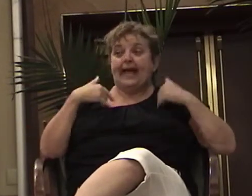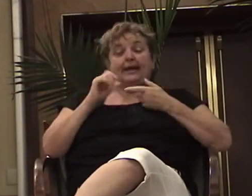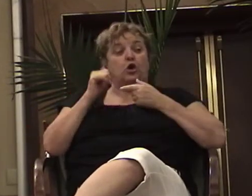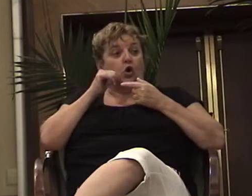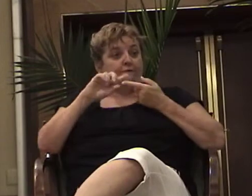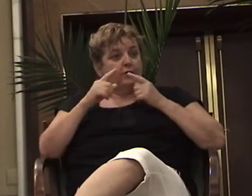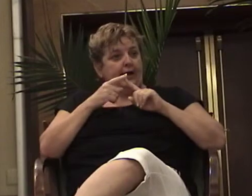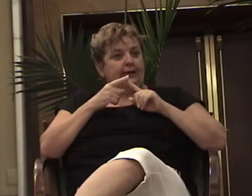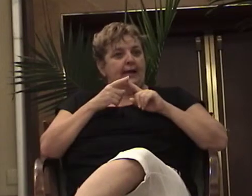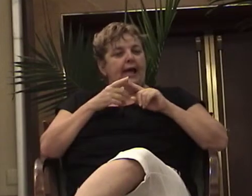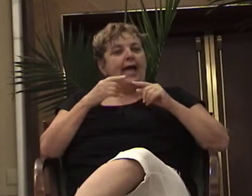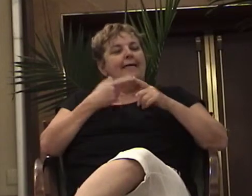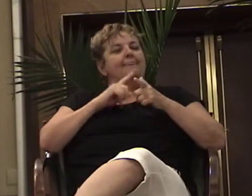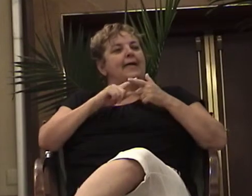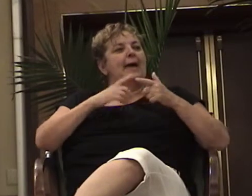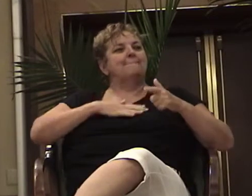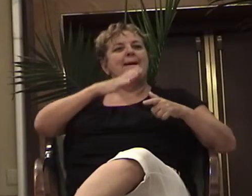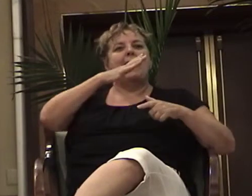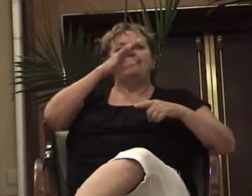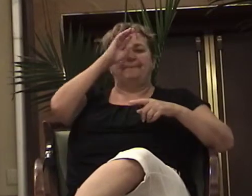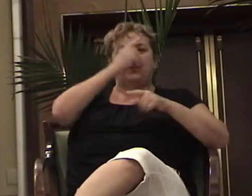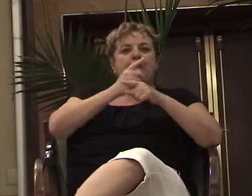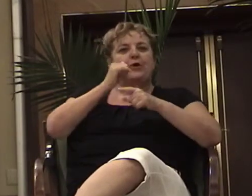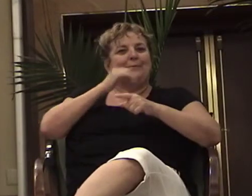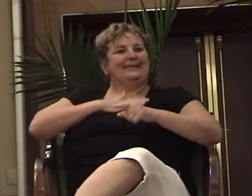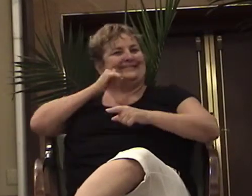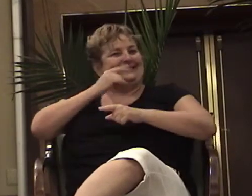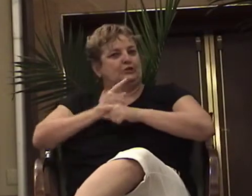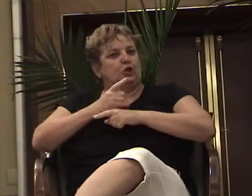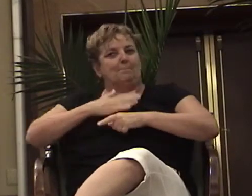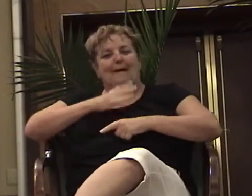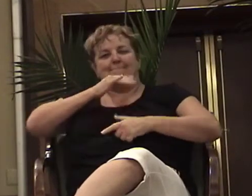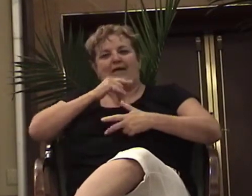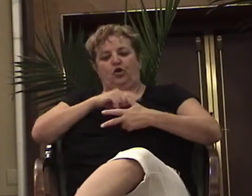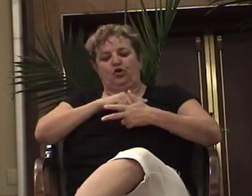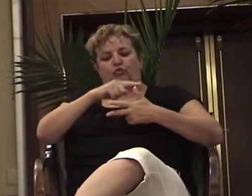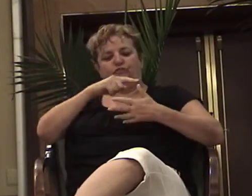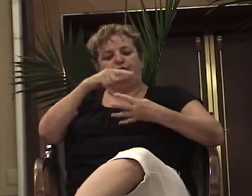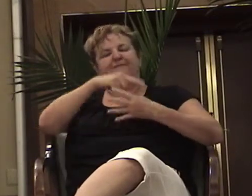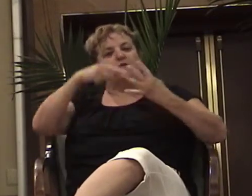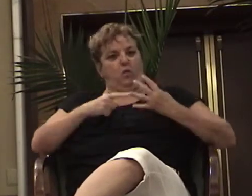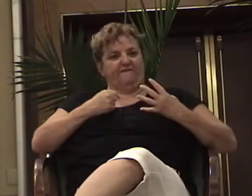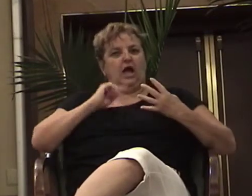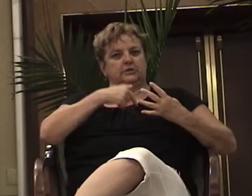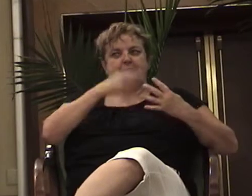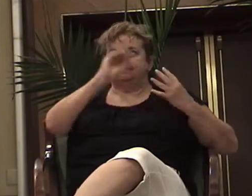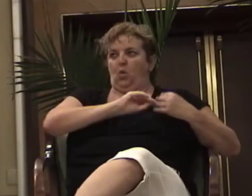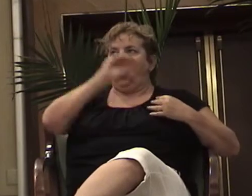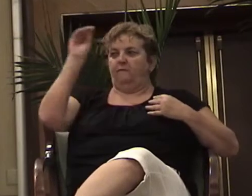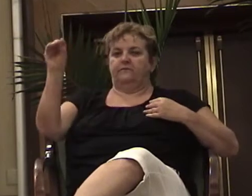my mother. And he moved us up to this little town called Laughlin and he went to live with this woman and